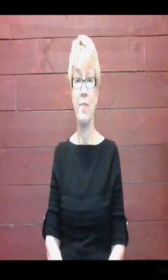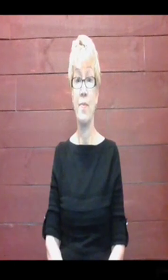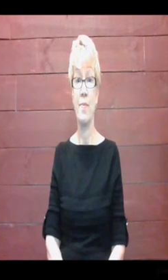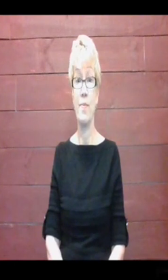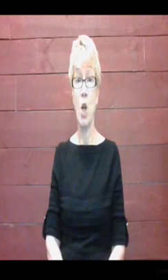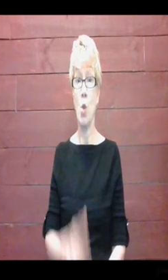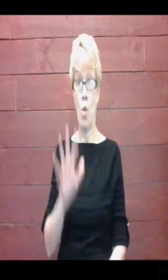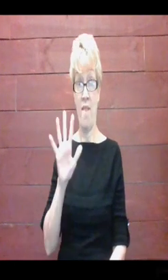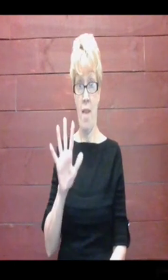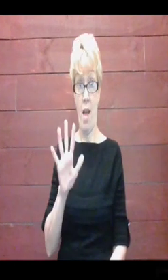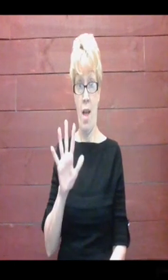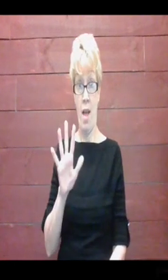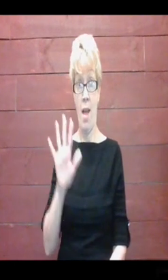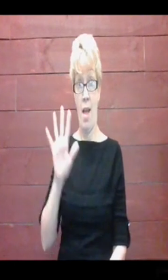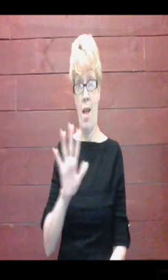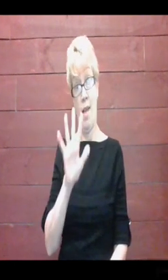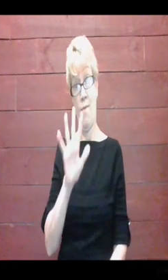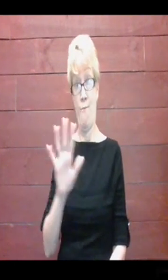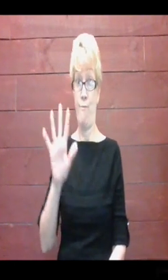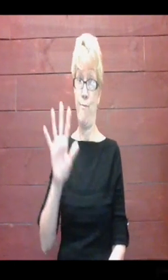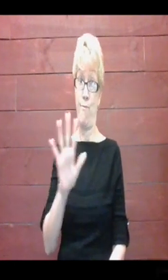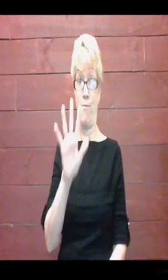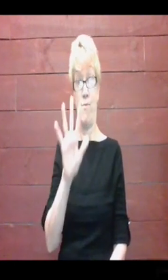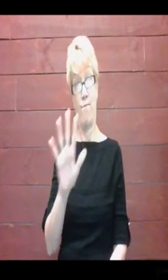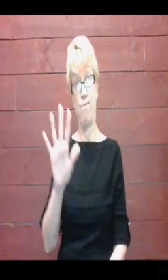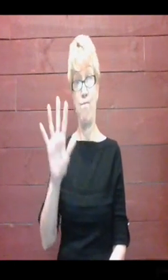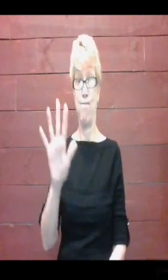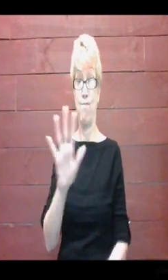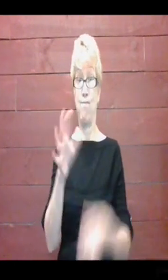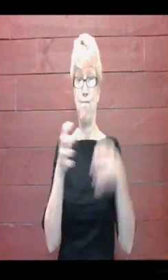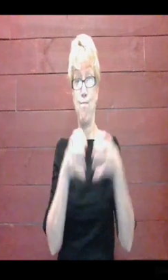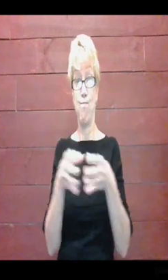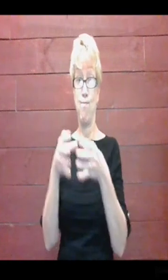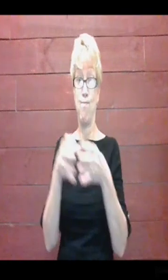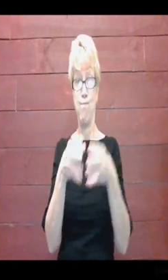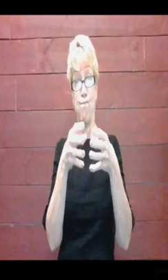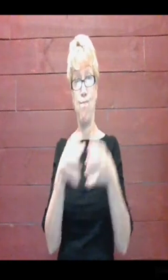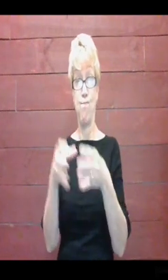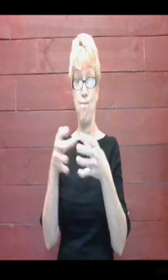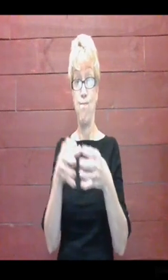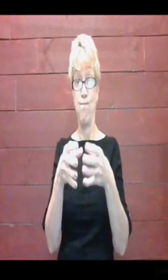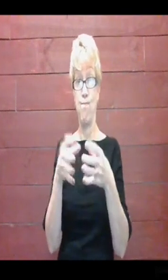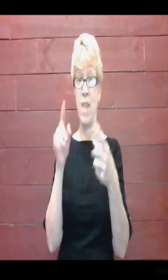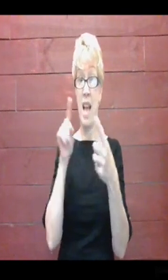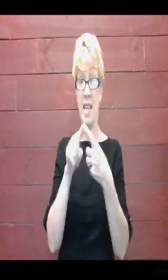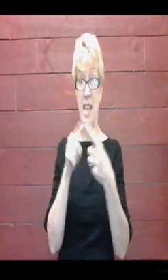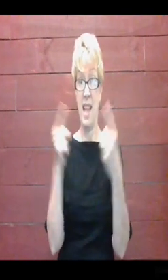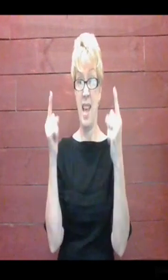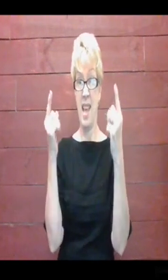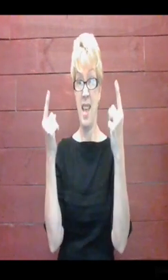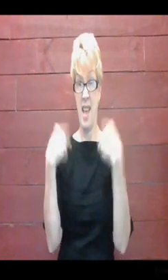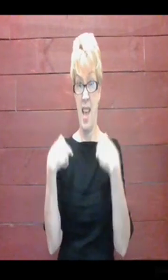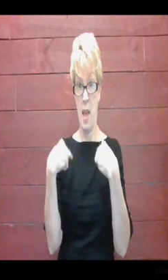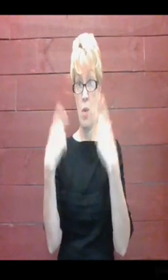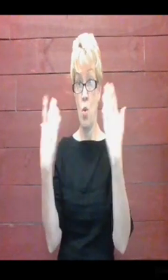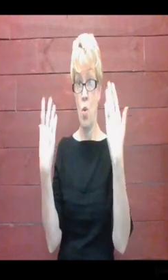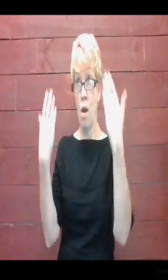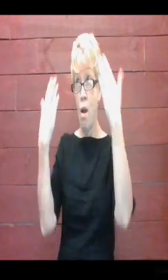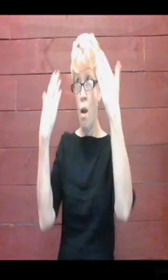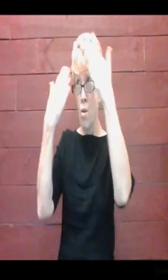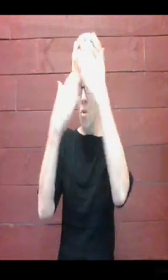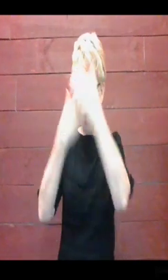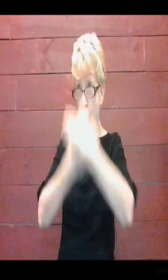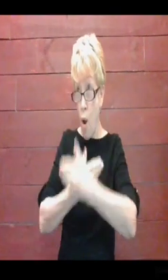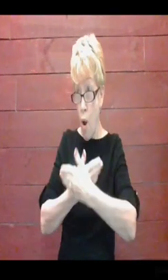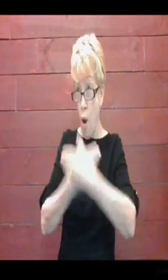So they went along and went along and went along until they came to a narrow and dark hole.